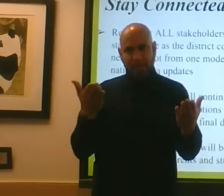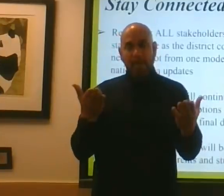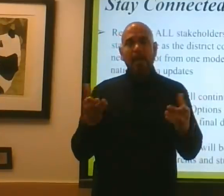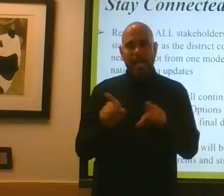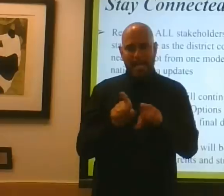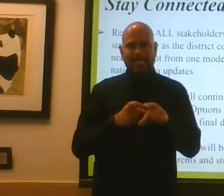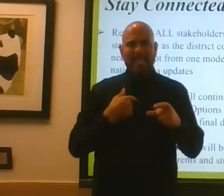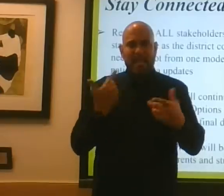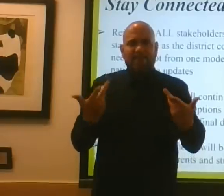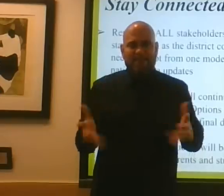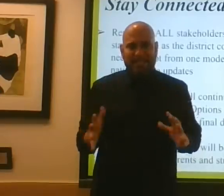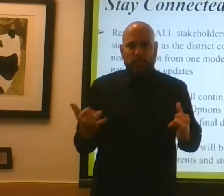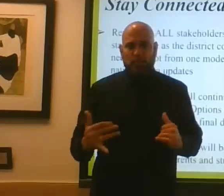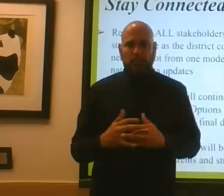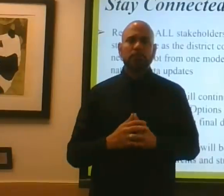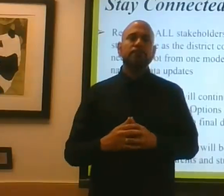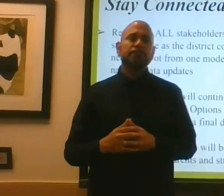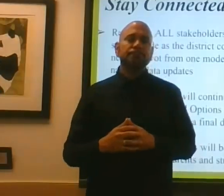close.